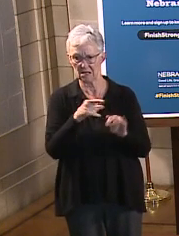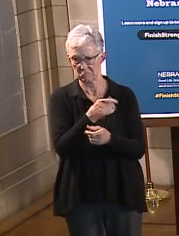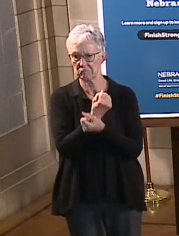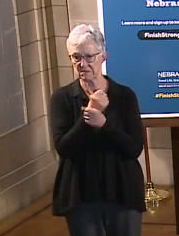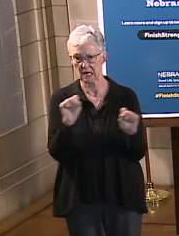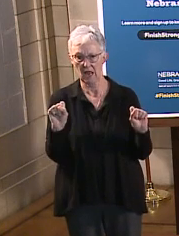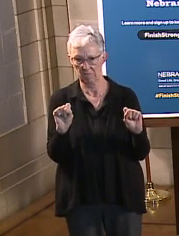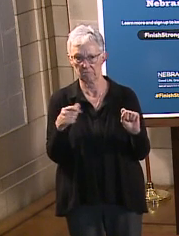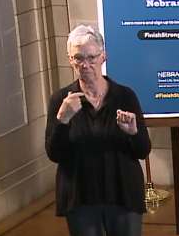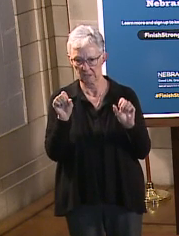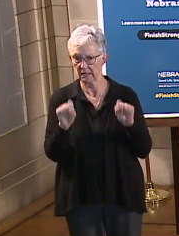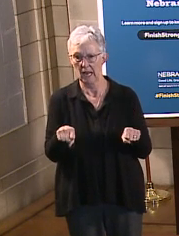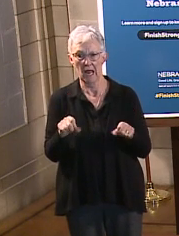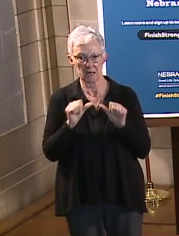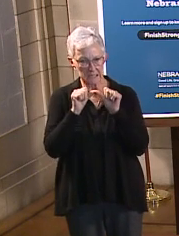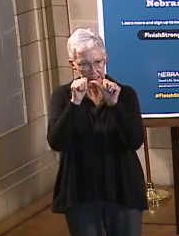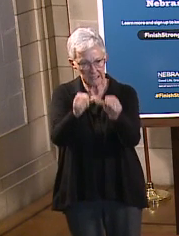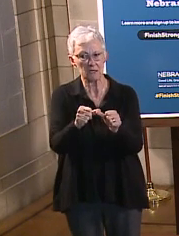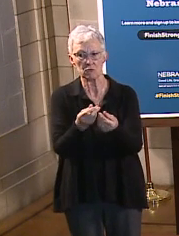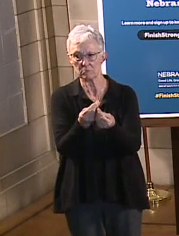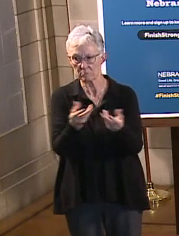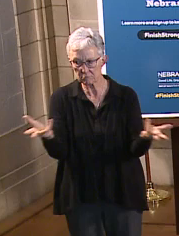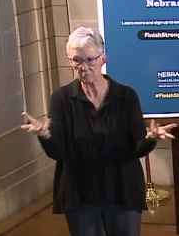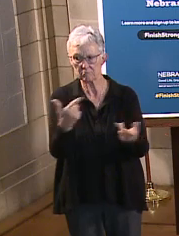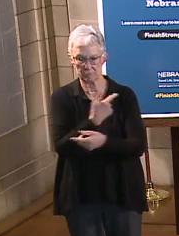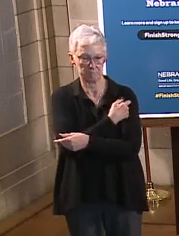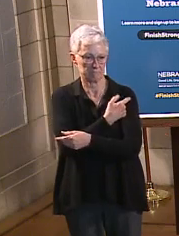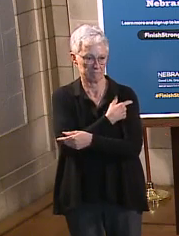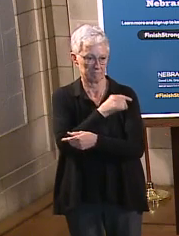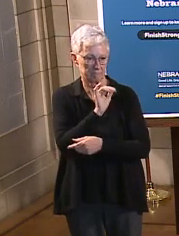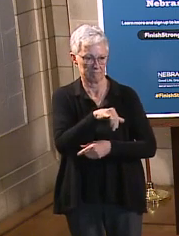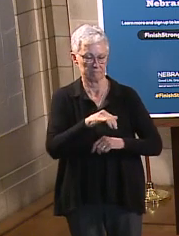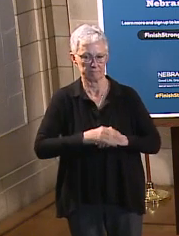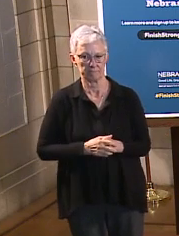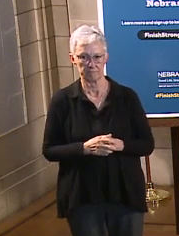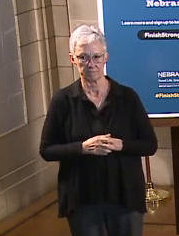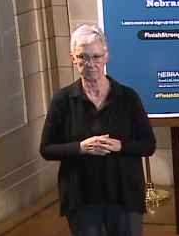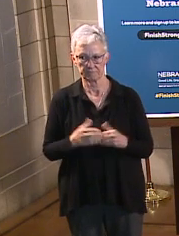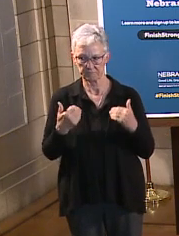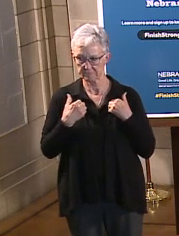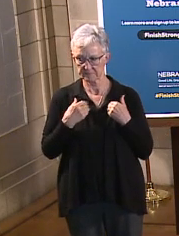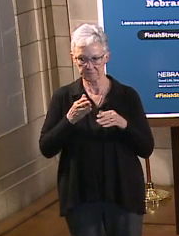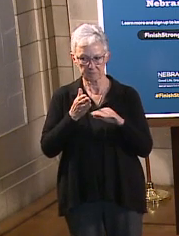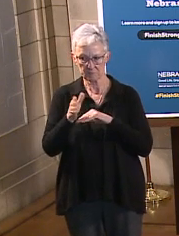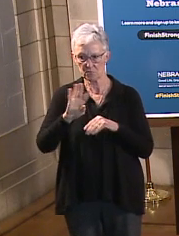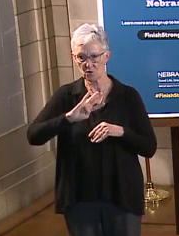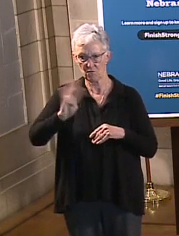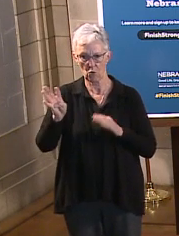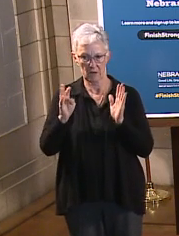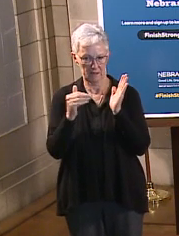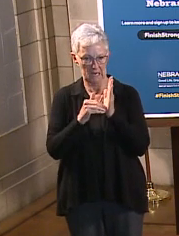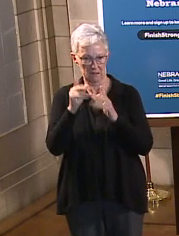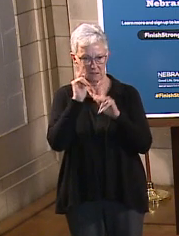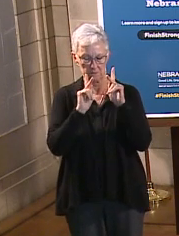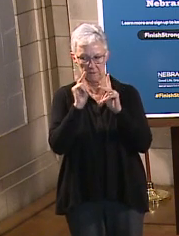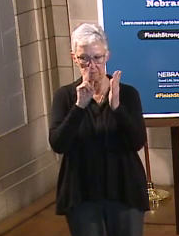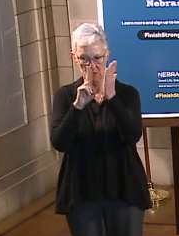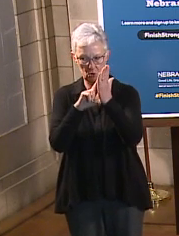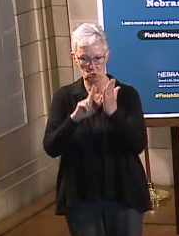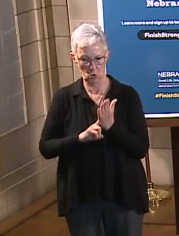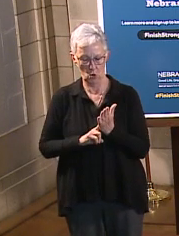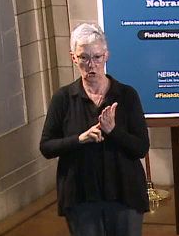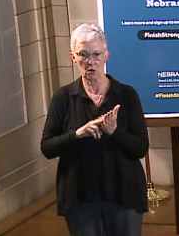An analysis of the phase three clinical trial data with approximately 40,000 people enrolled showed